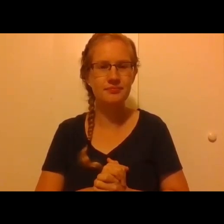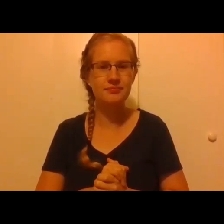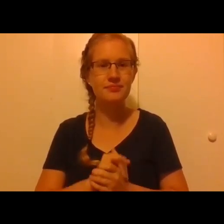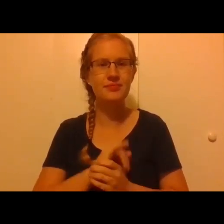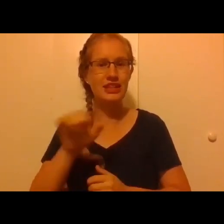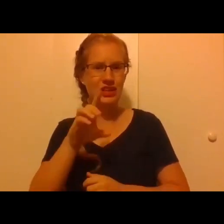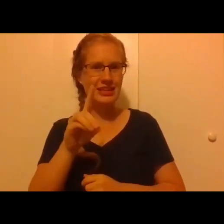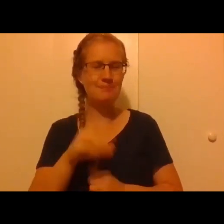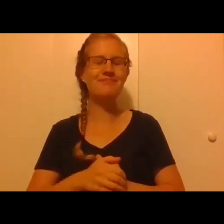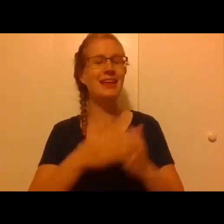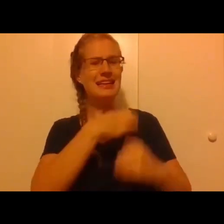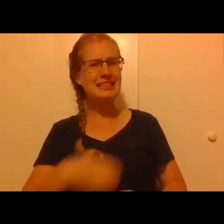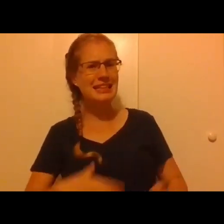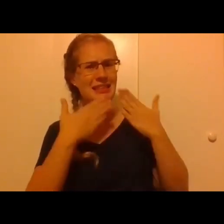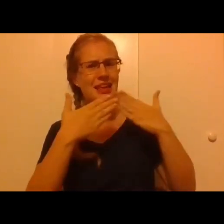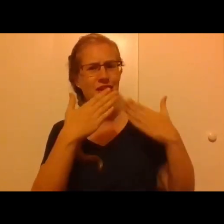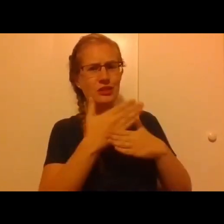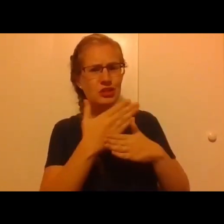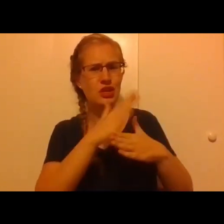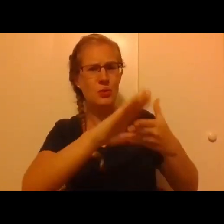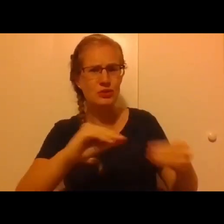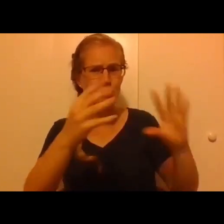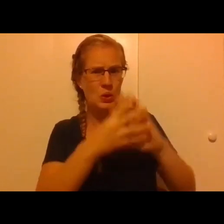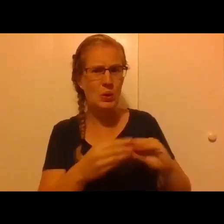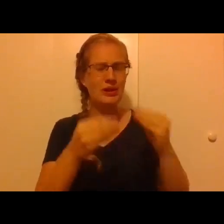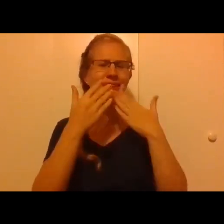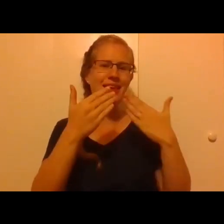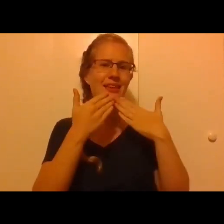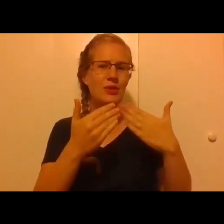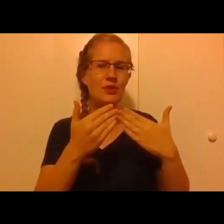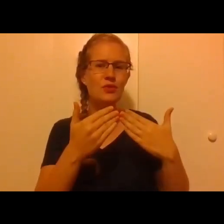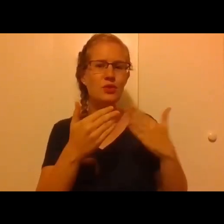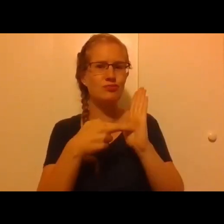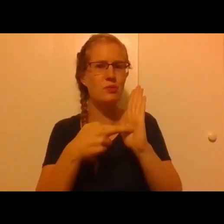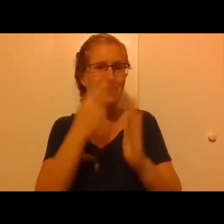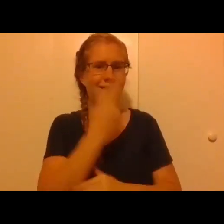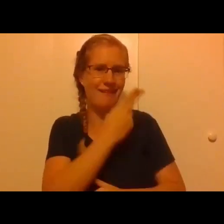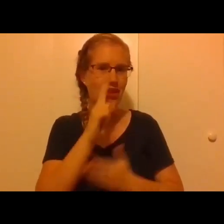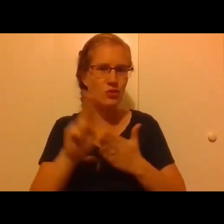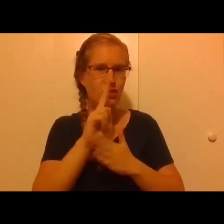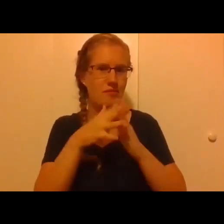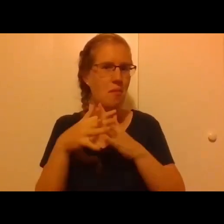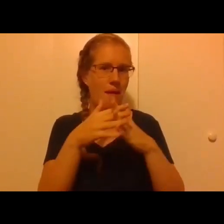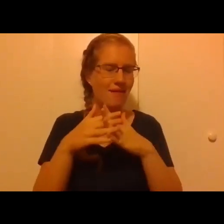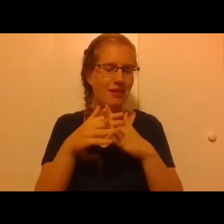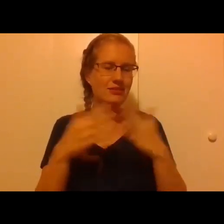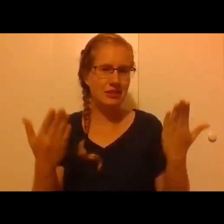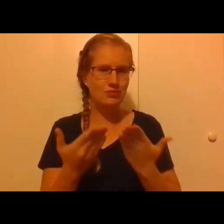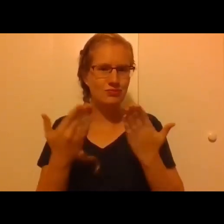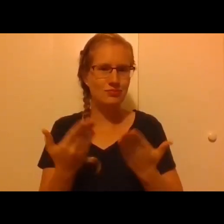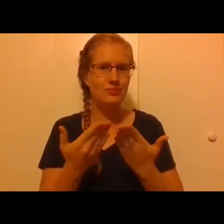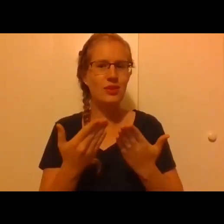Deacon, thank you so much for sharing your story and thank you so much for representing Catholic University of America to us and